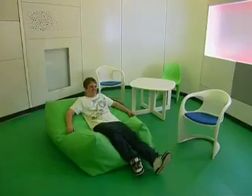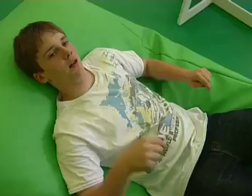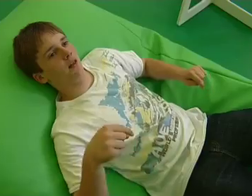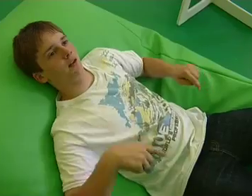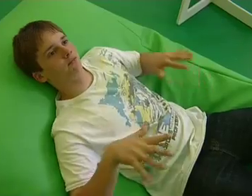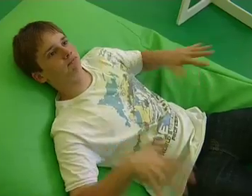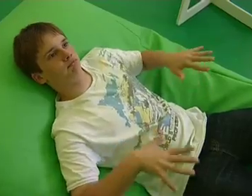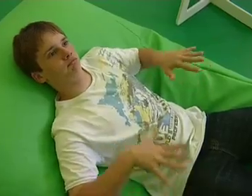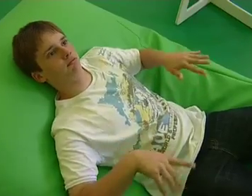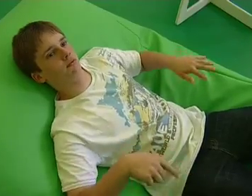This vibrates.